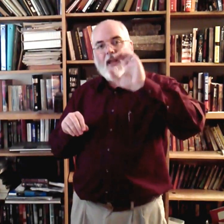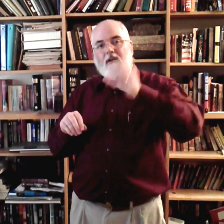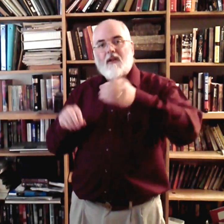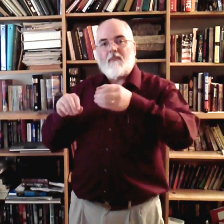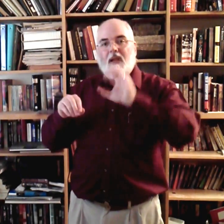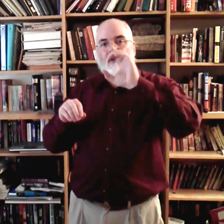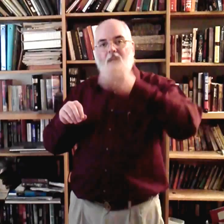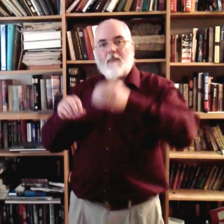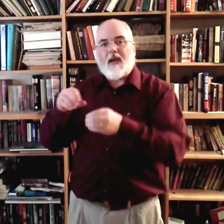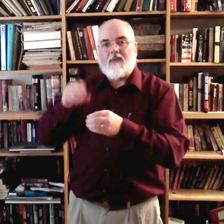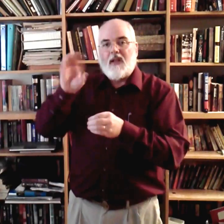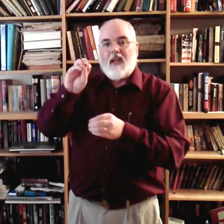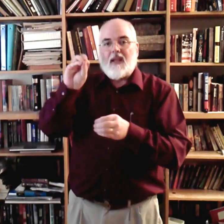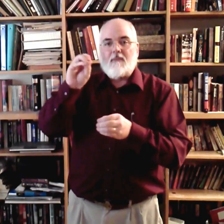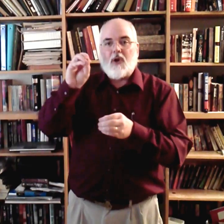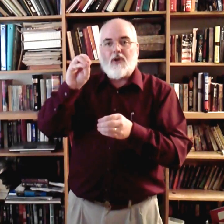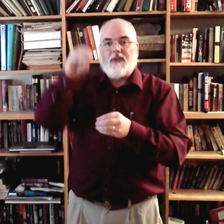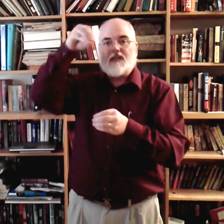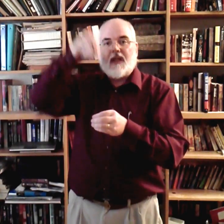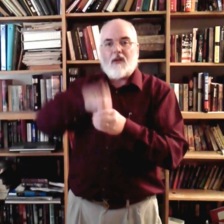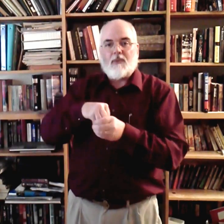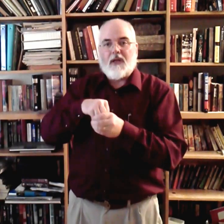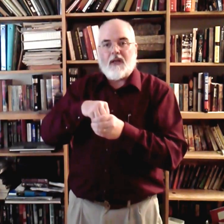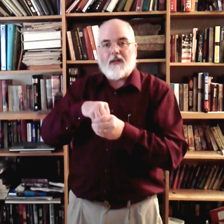hand, make a little cup out of it, and then put all your fingers together and put it in it.